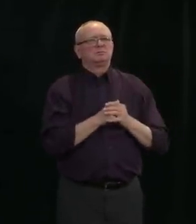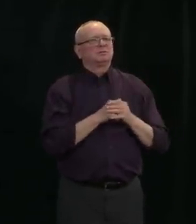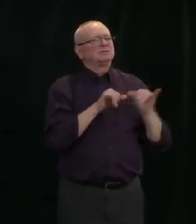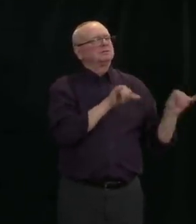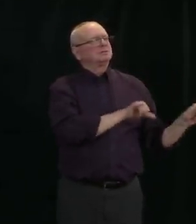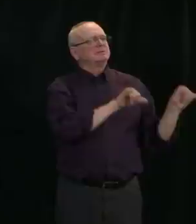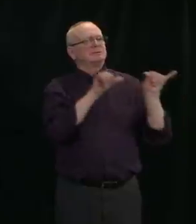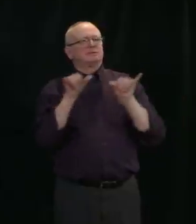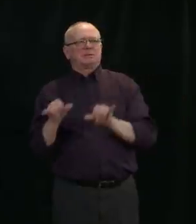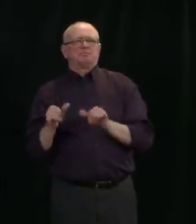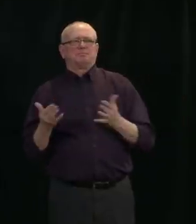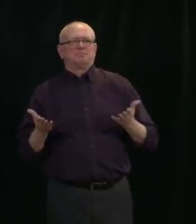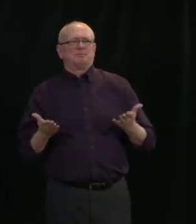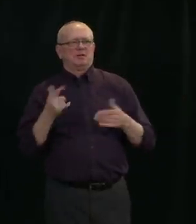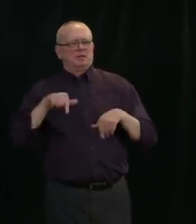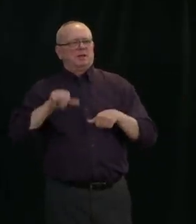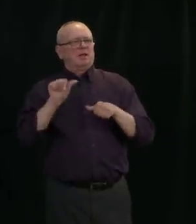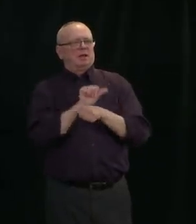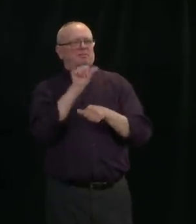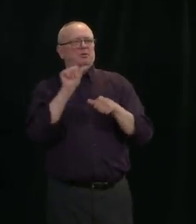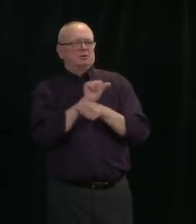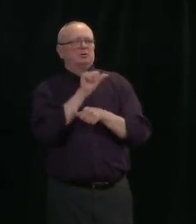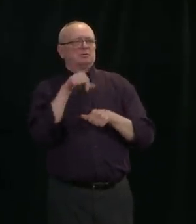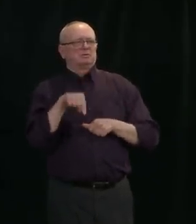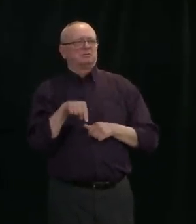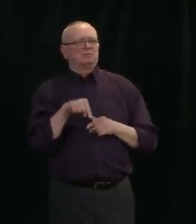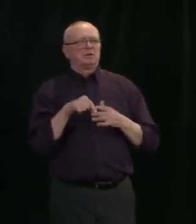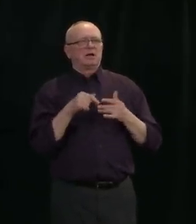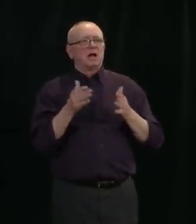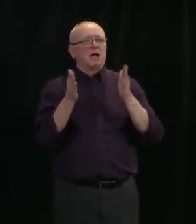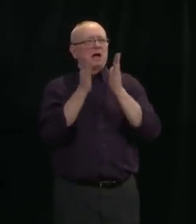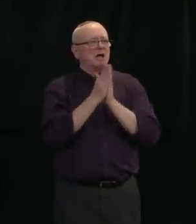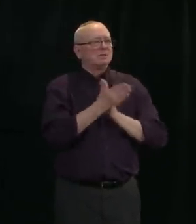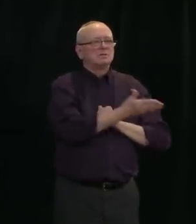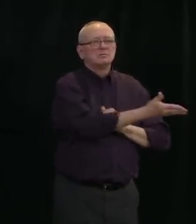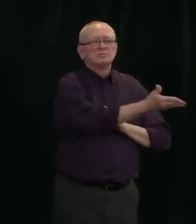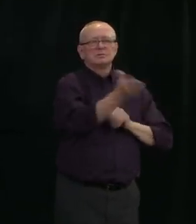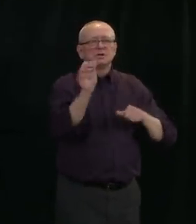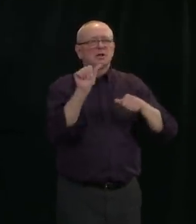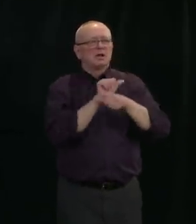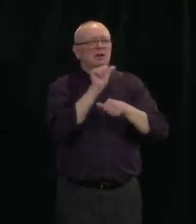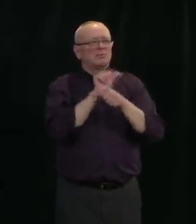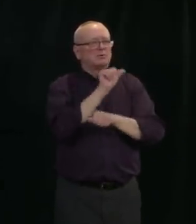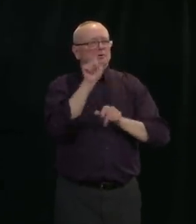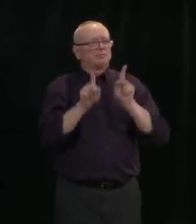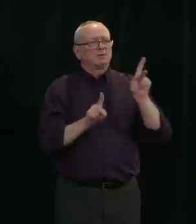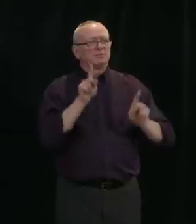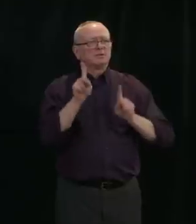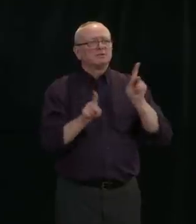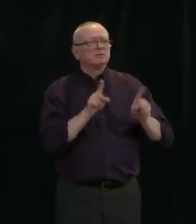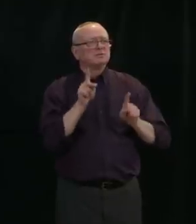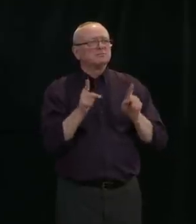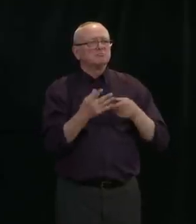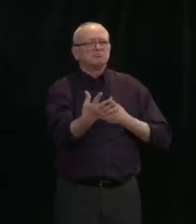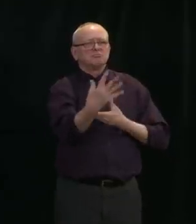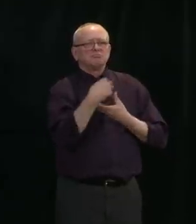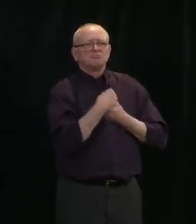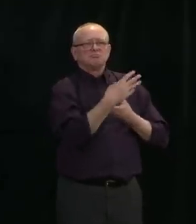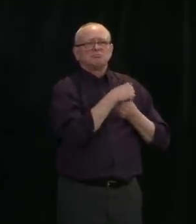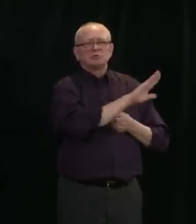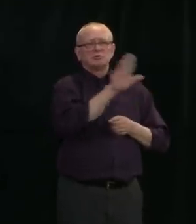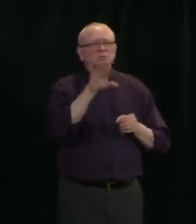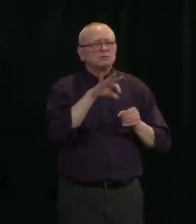I'm calling on Albertans to exhibit today. If you are a manufacturer, if you